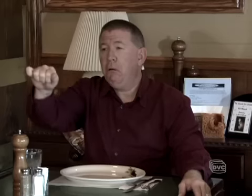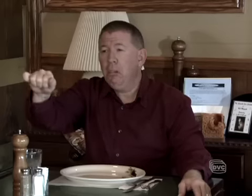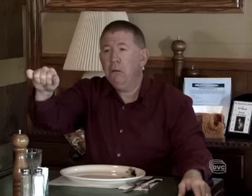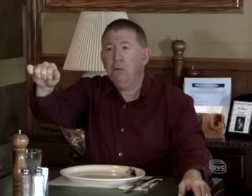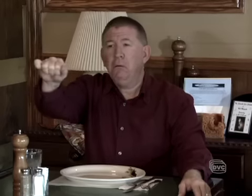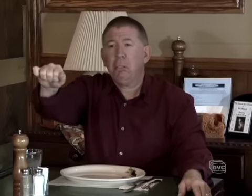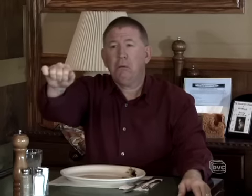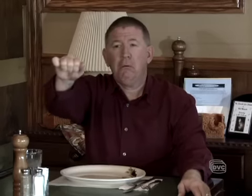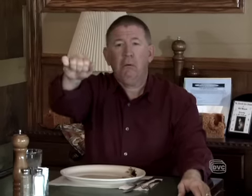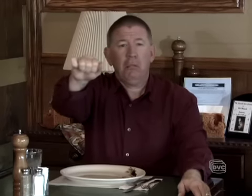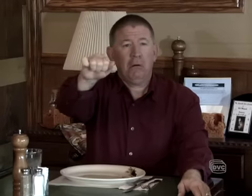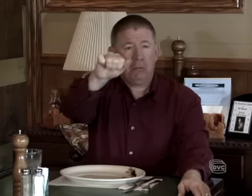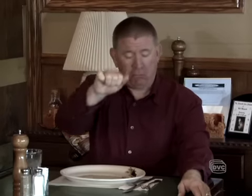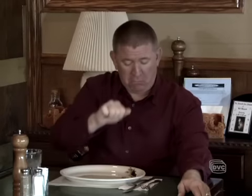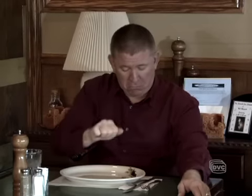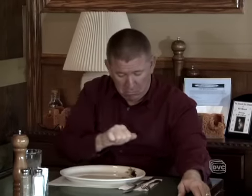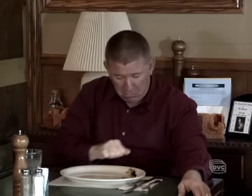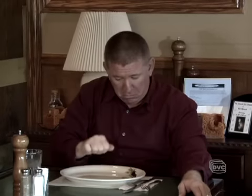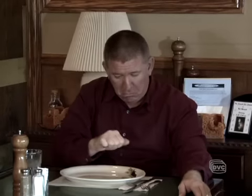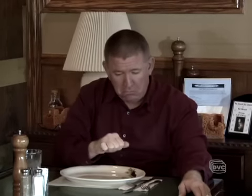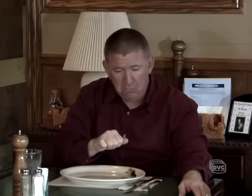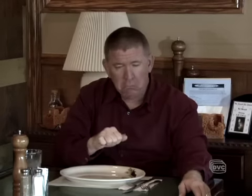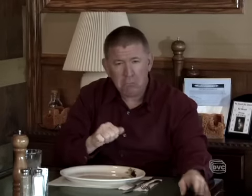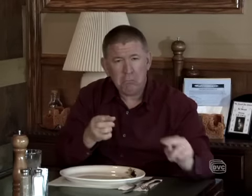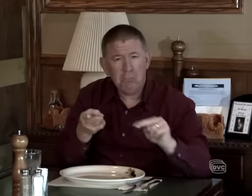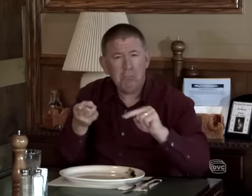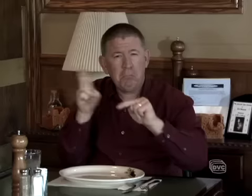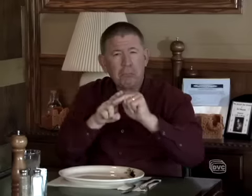the other tables. And now she tries to clean my plate with that. Now it's worse.